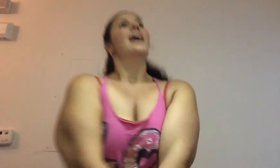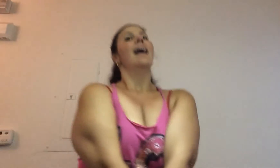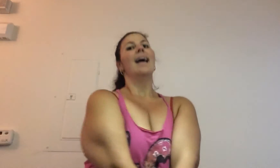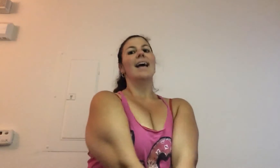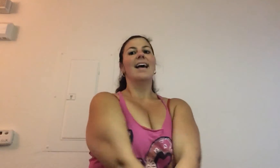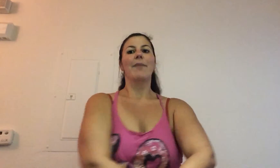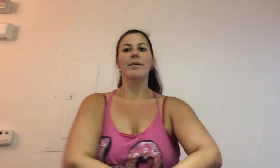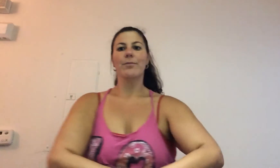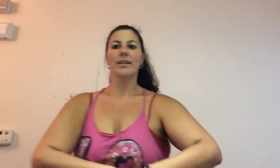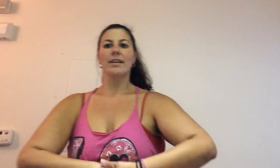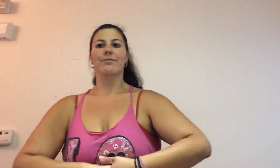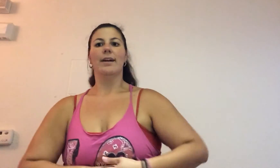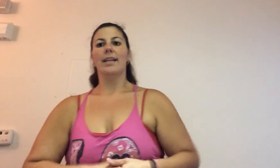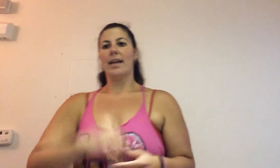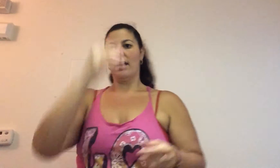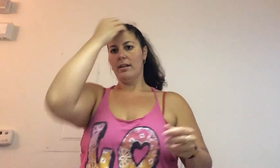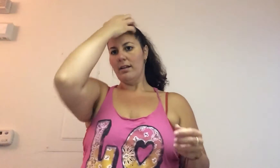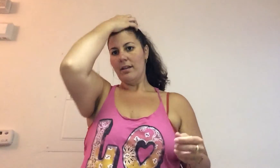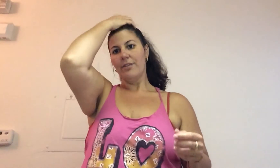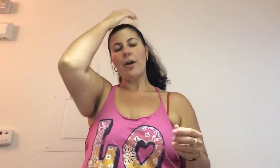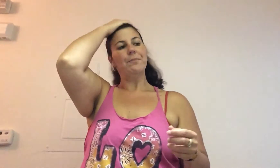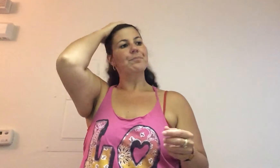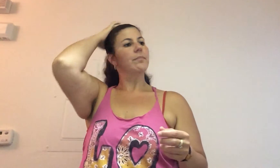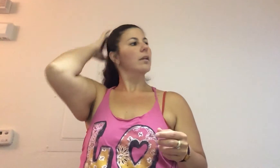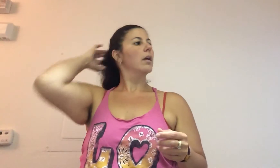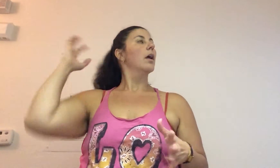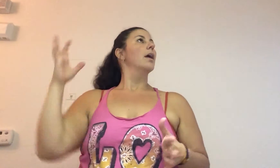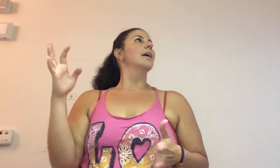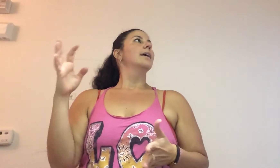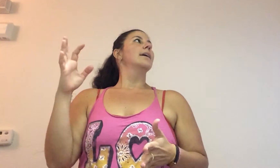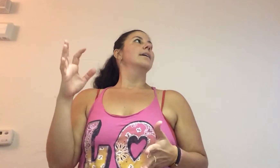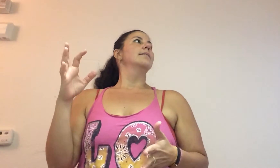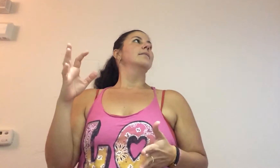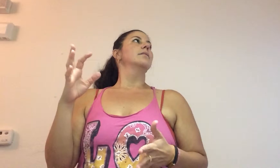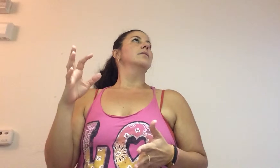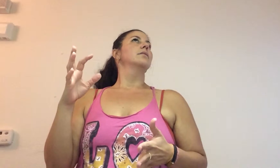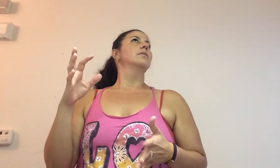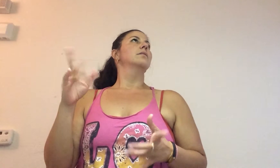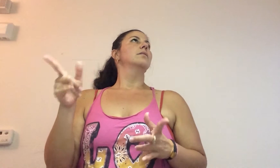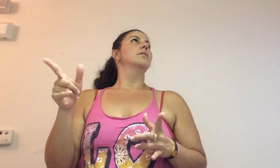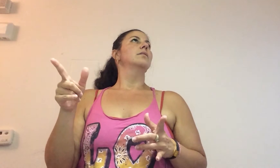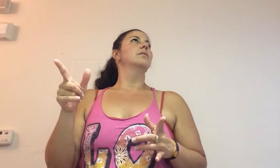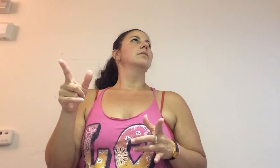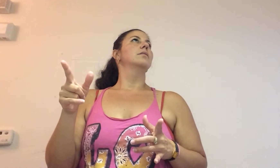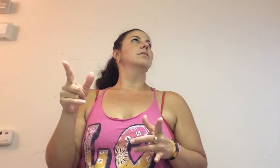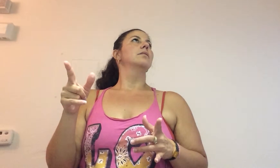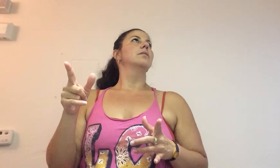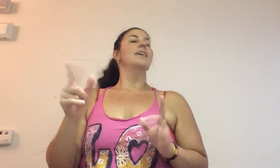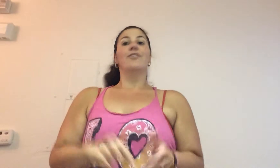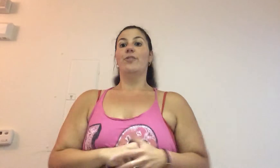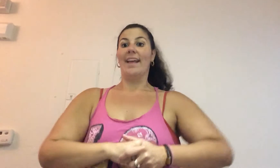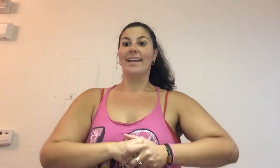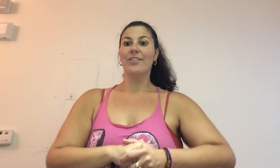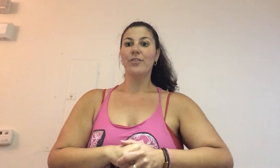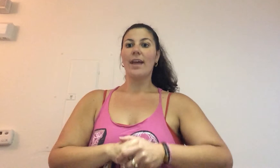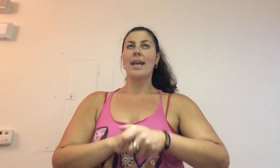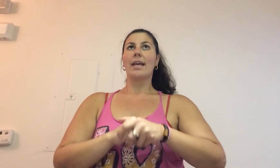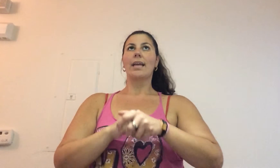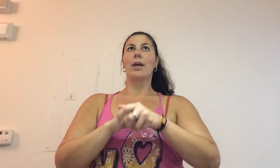Ah, happy pretty Friday. So, yesterday, yesterday, it